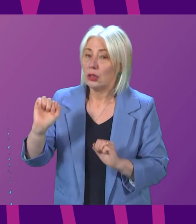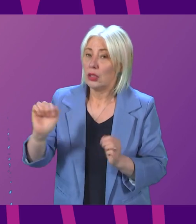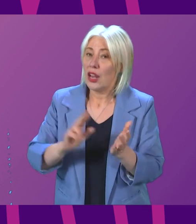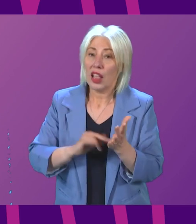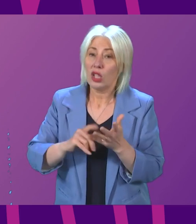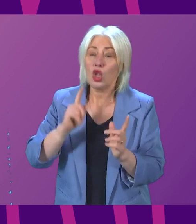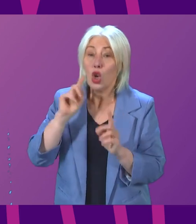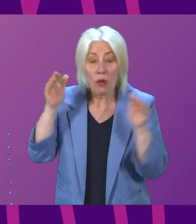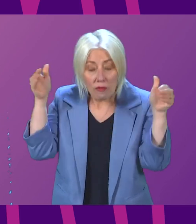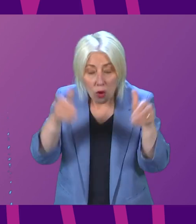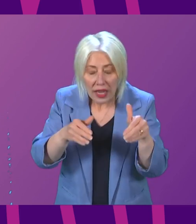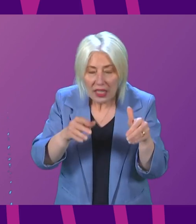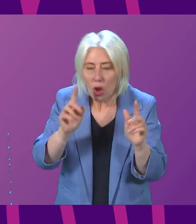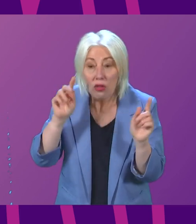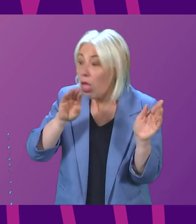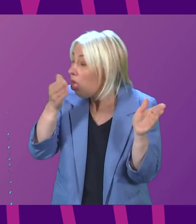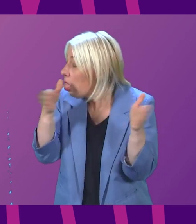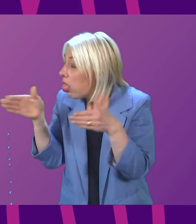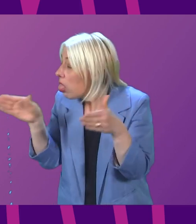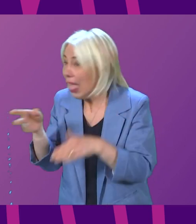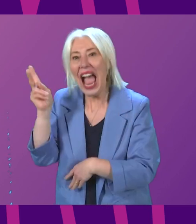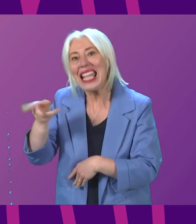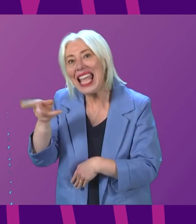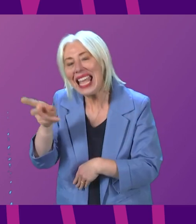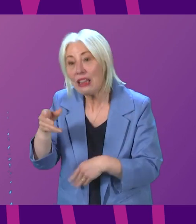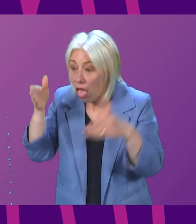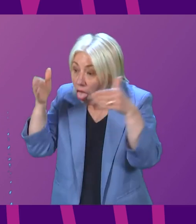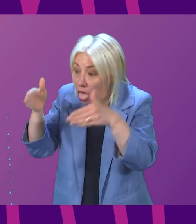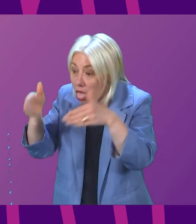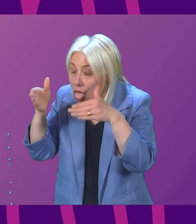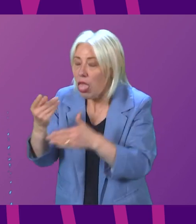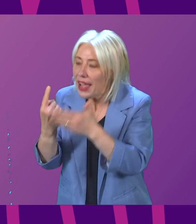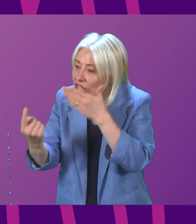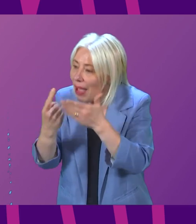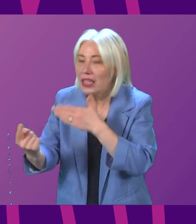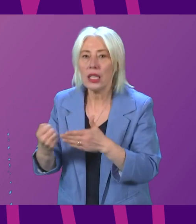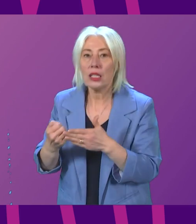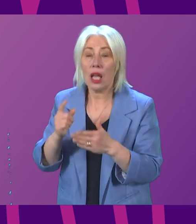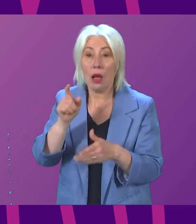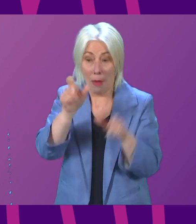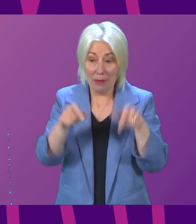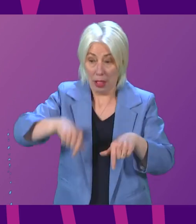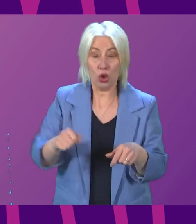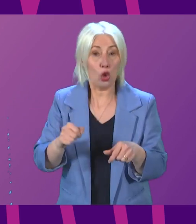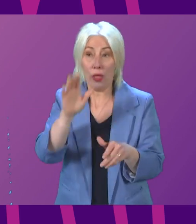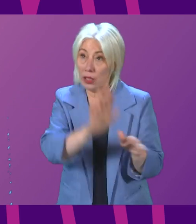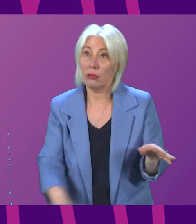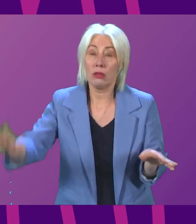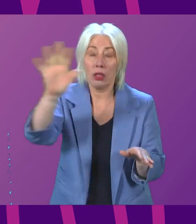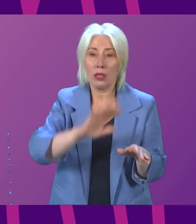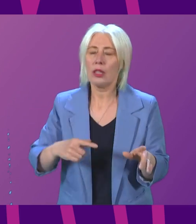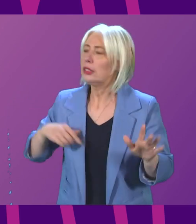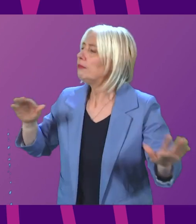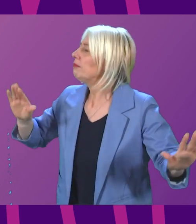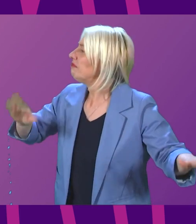is off the ball all over again. She is obsessing about independence. When people across Scotland overwhelmingly want the